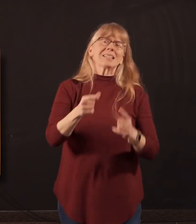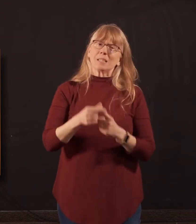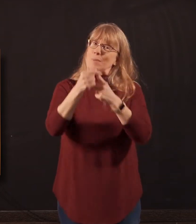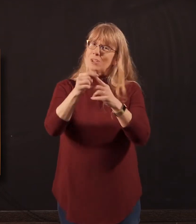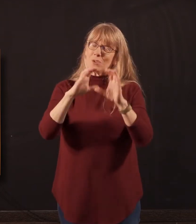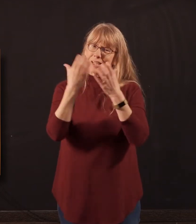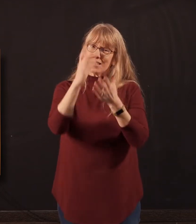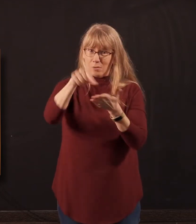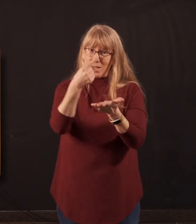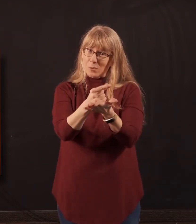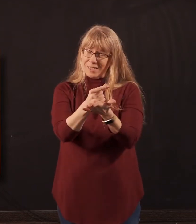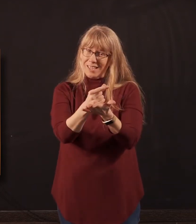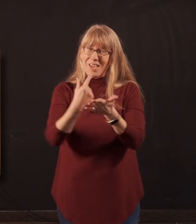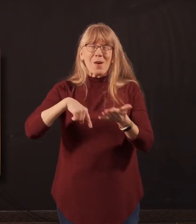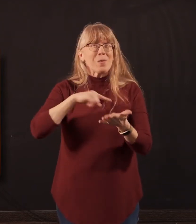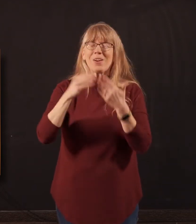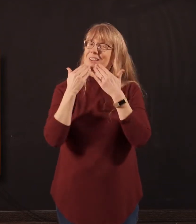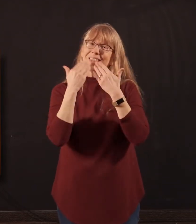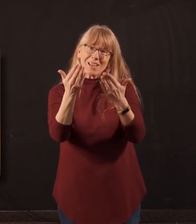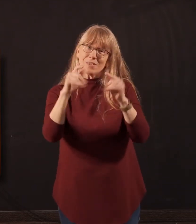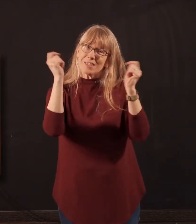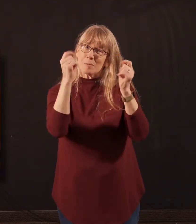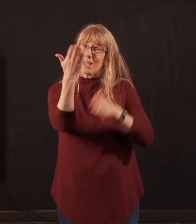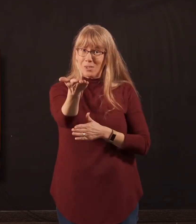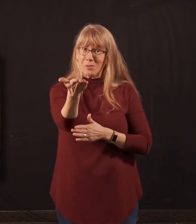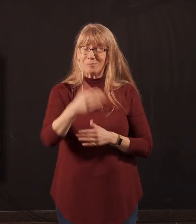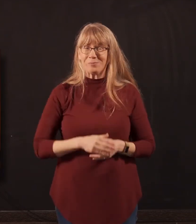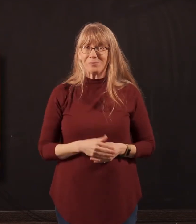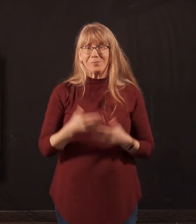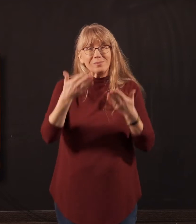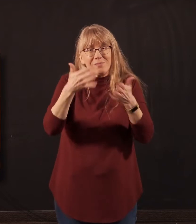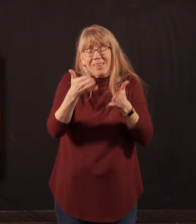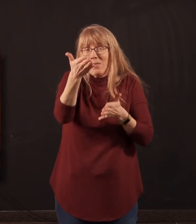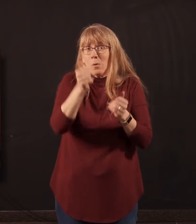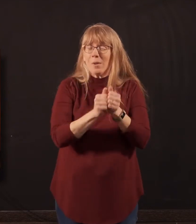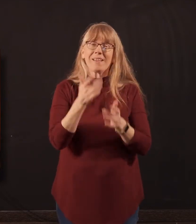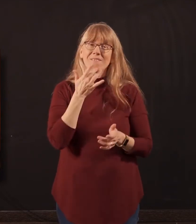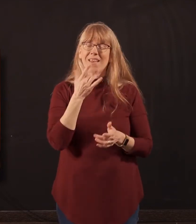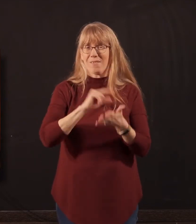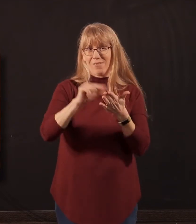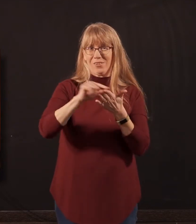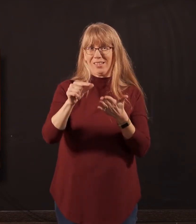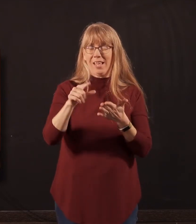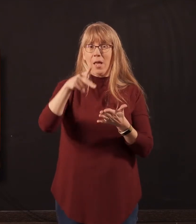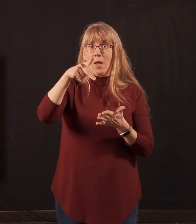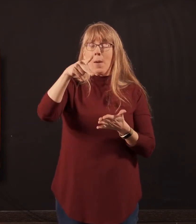graduates. And so we are thankful and celebrating you guys. I want to leave you with a favorite verse. That's Proverbs 16, 9.